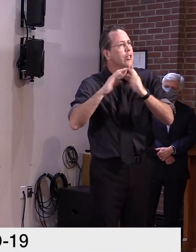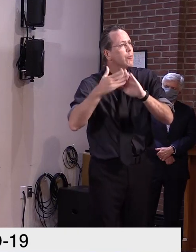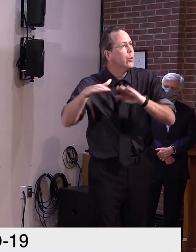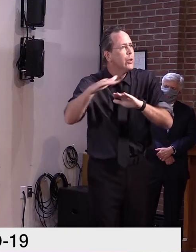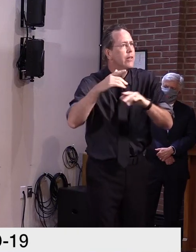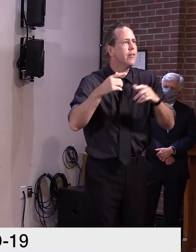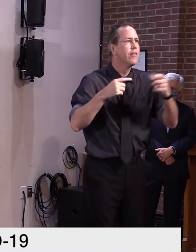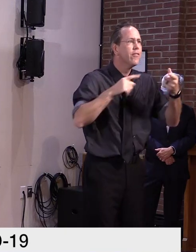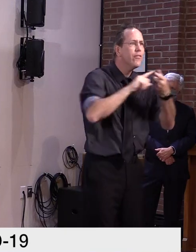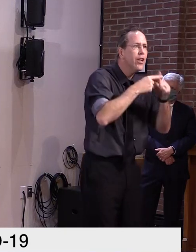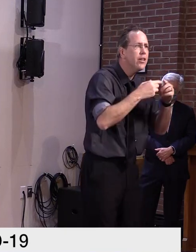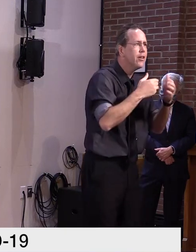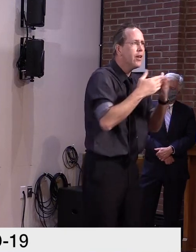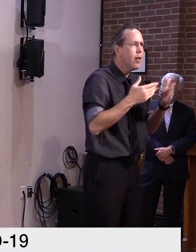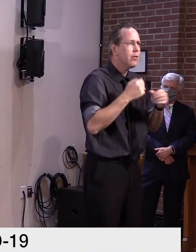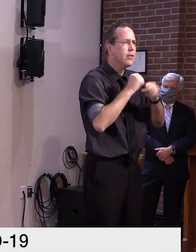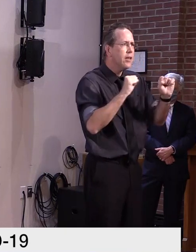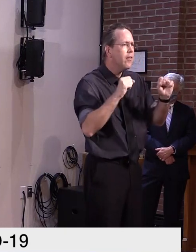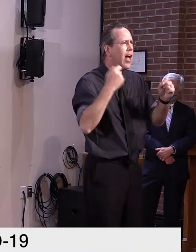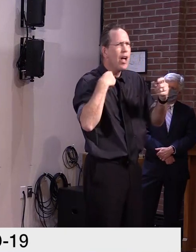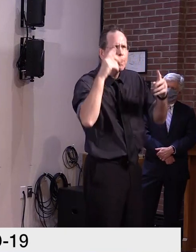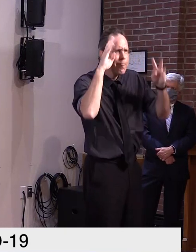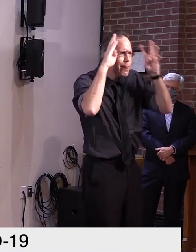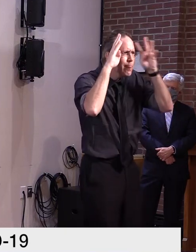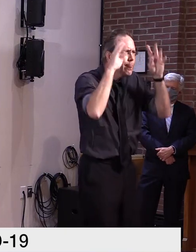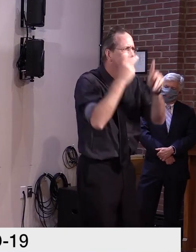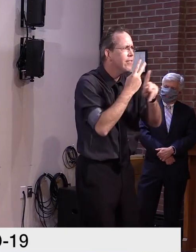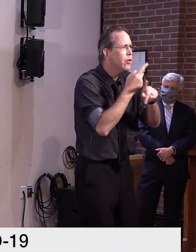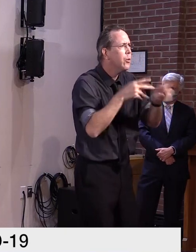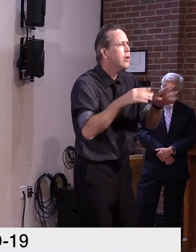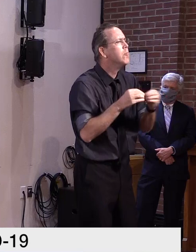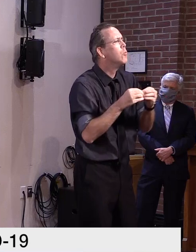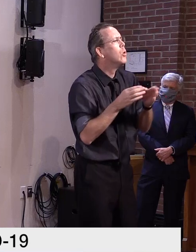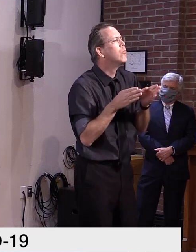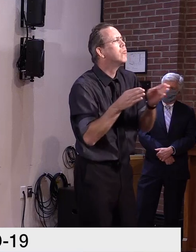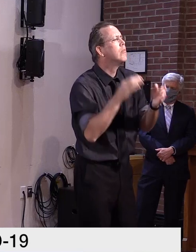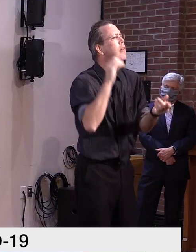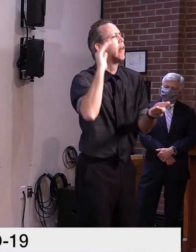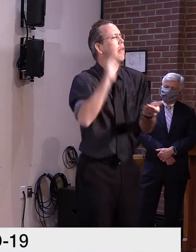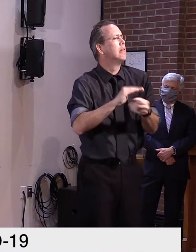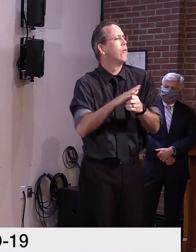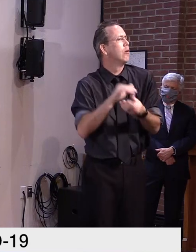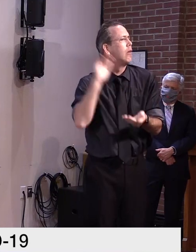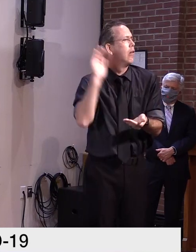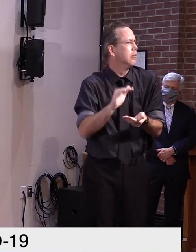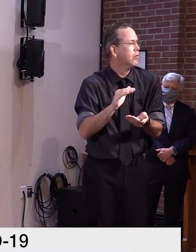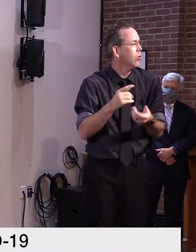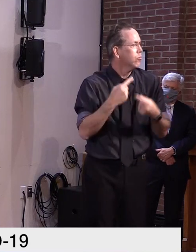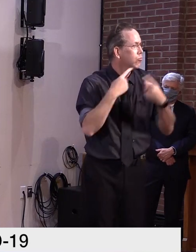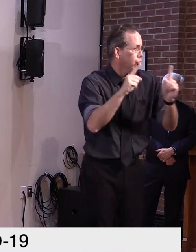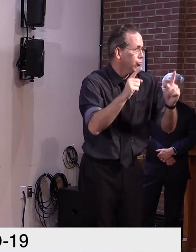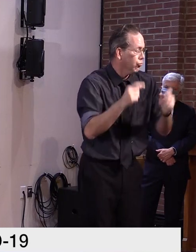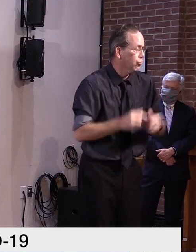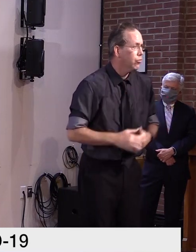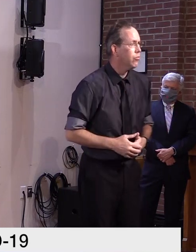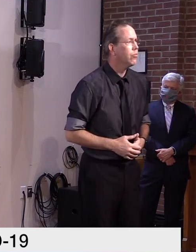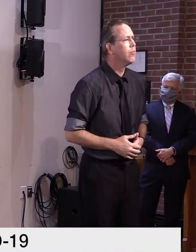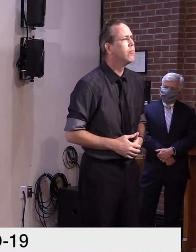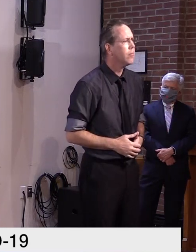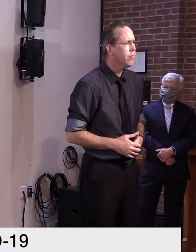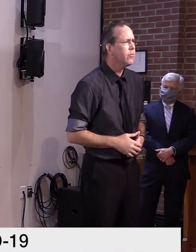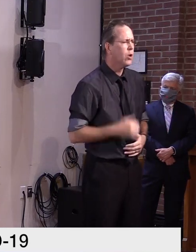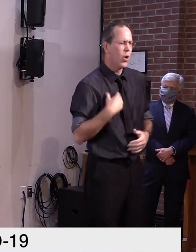so we can do more with less. I truly believe we'll be able to harness this creativity